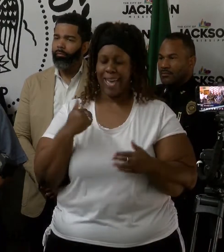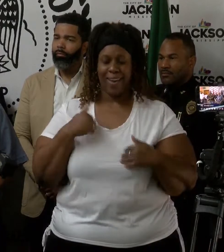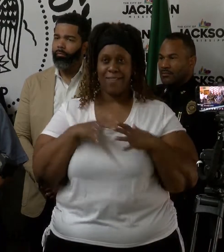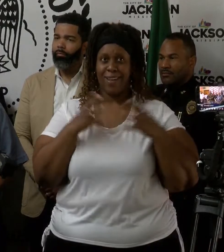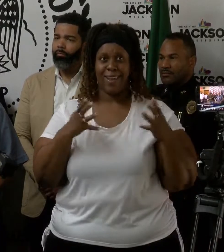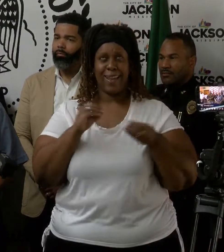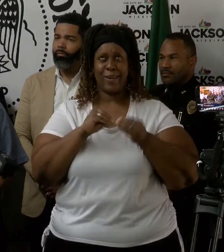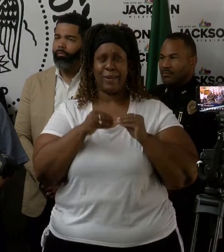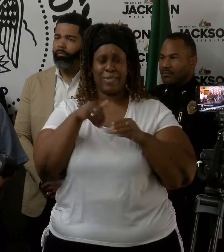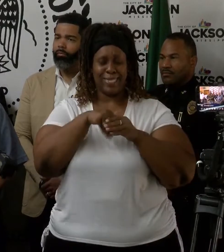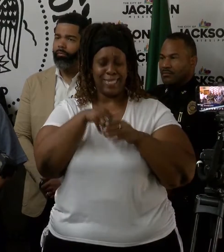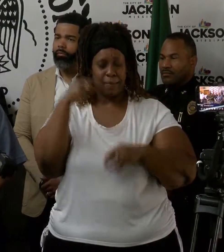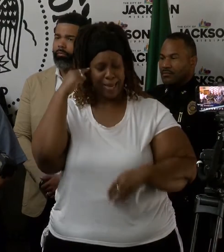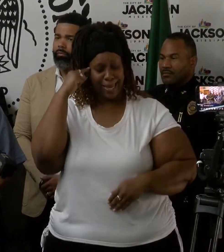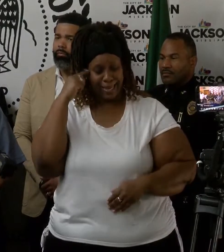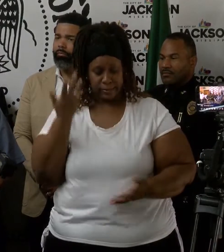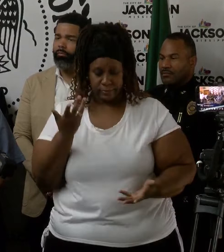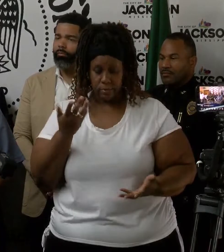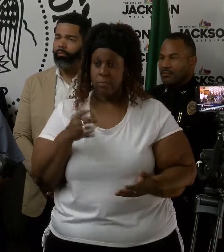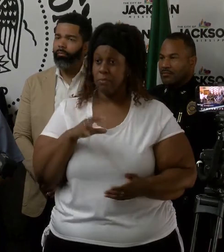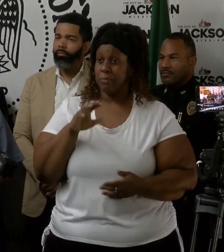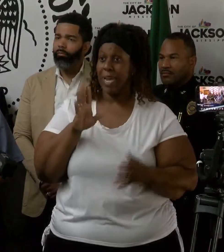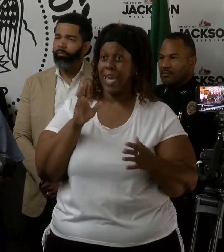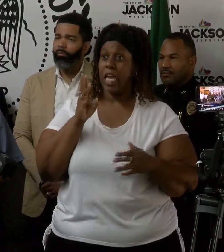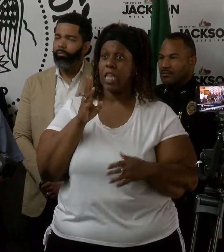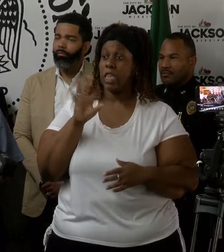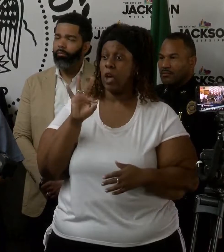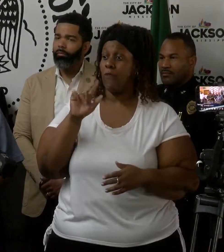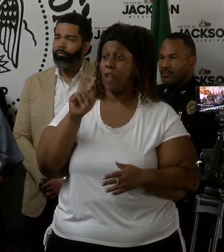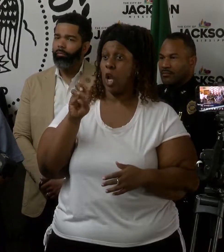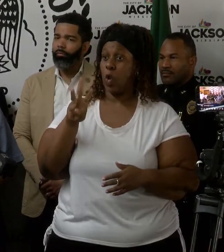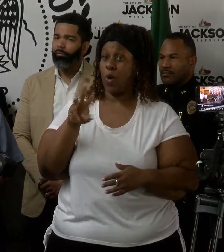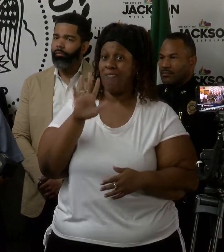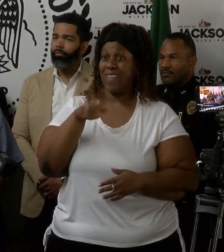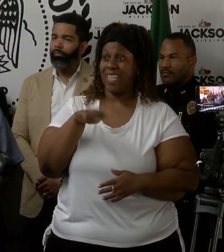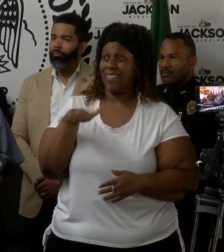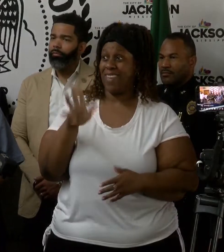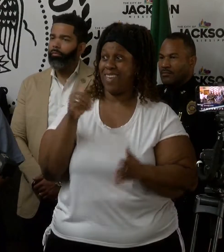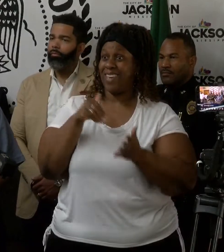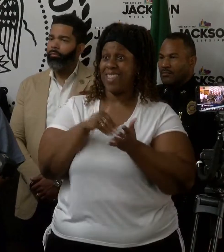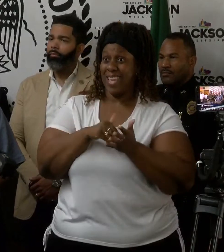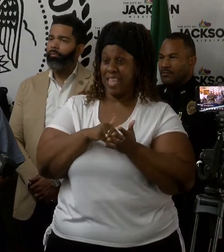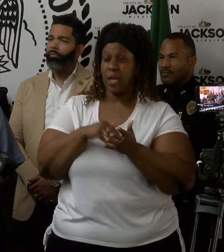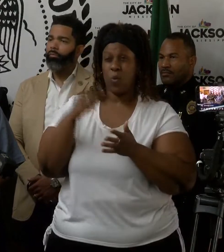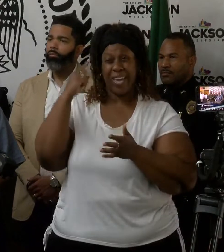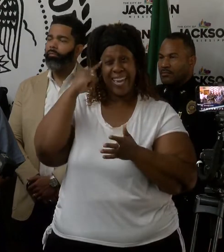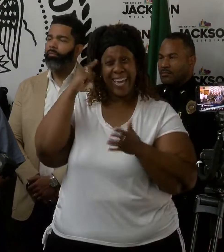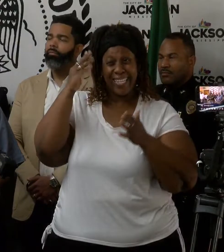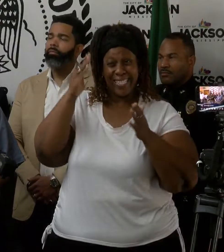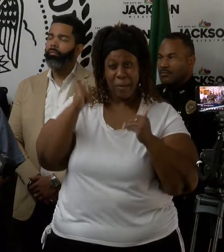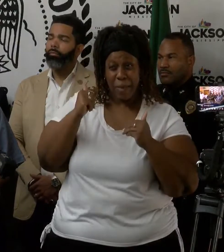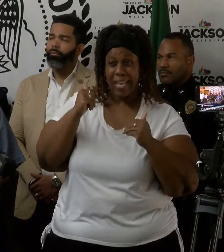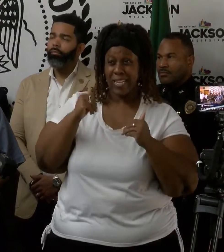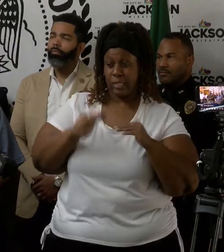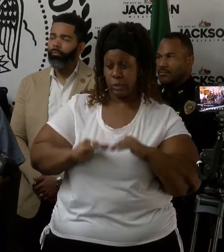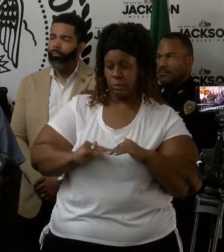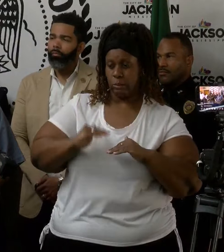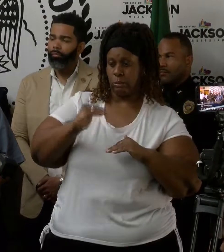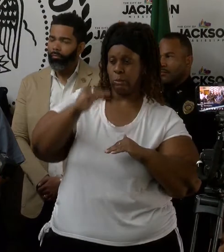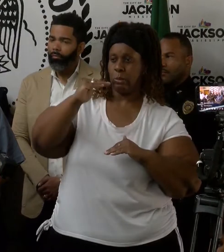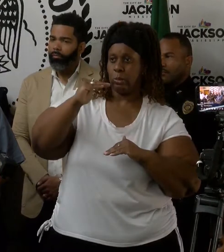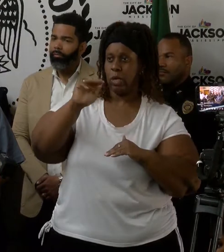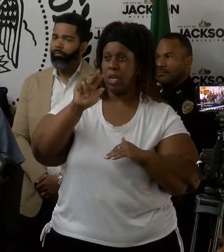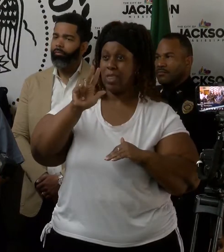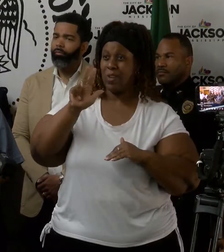in my head—at the flow of 55,000, we would expect the river to rise to 35 feet.